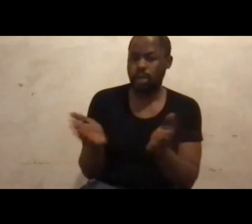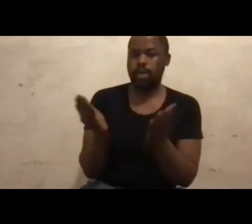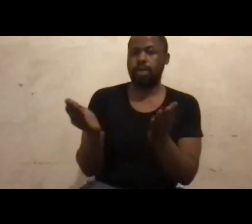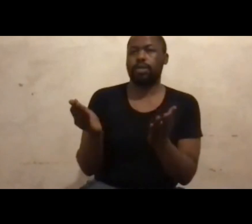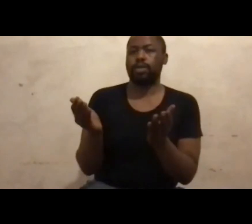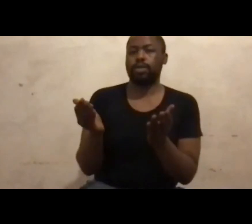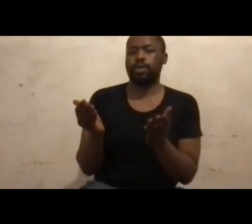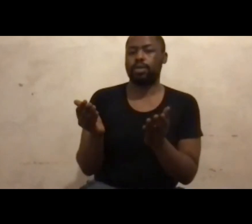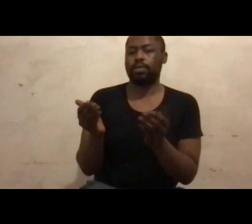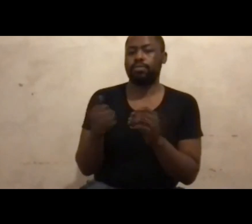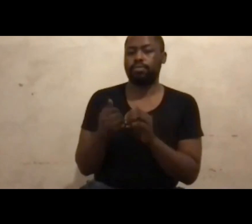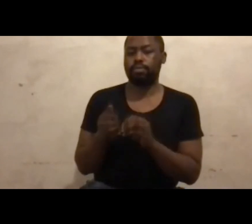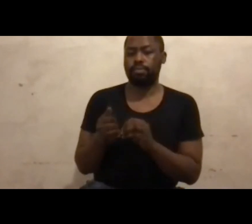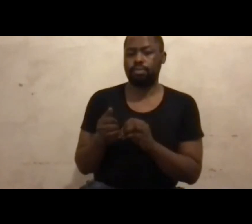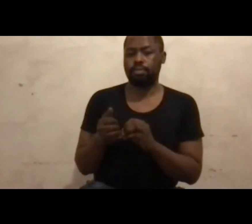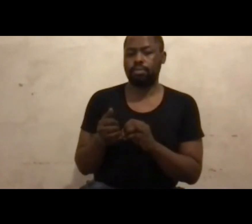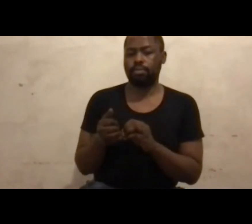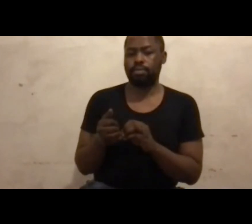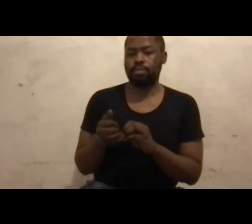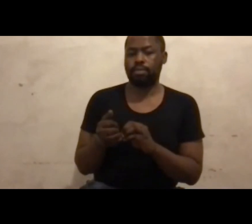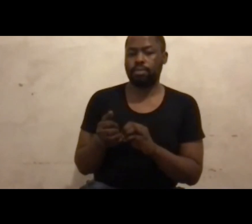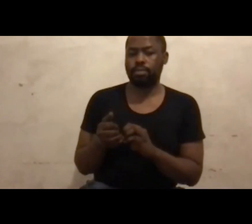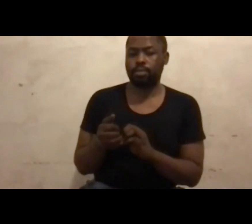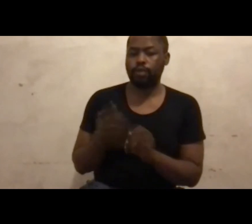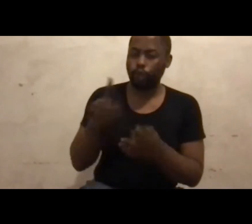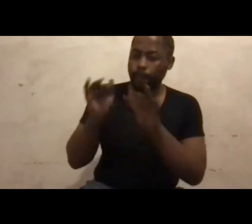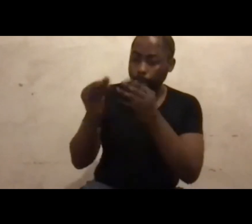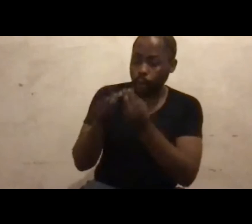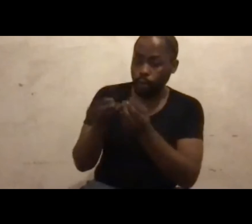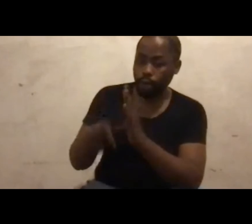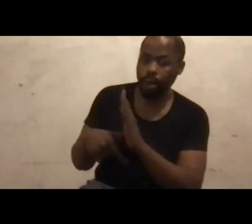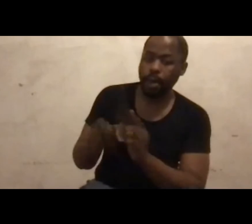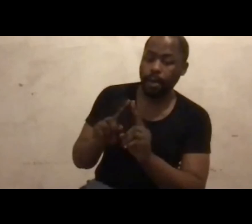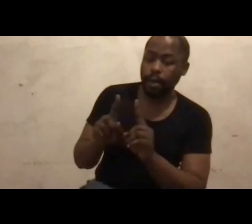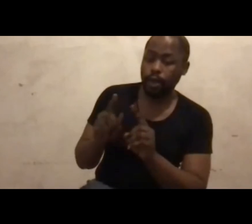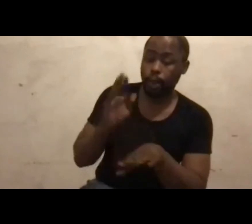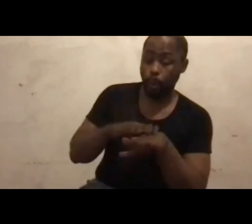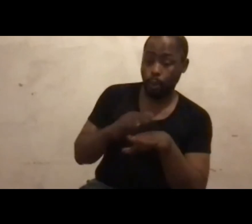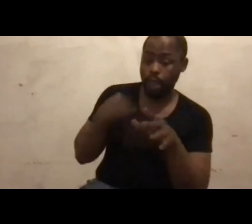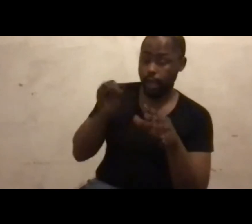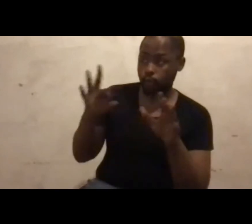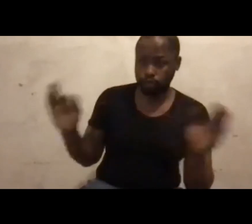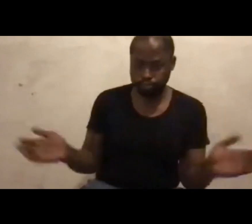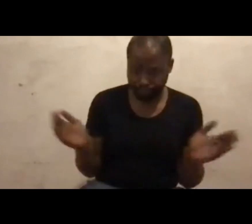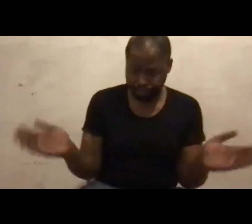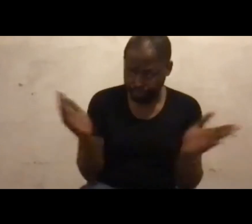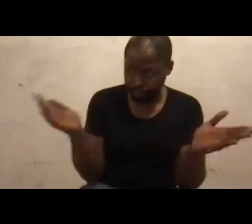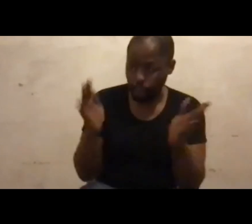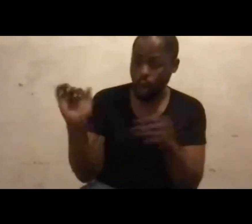all the trustees were people with disabilities. The moment you are mobilized and you have a positive story to